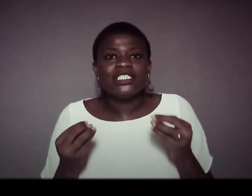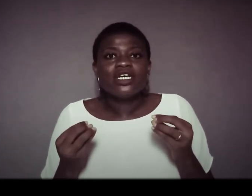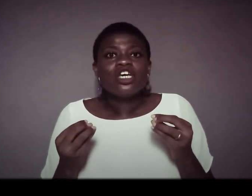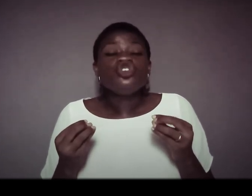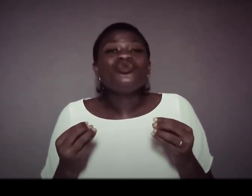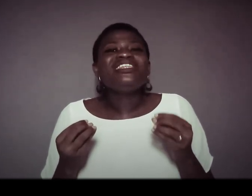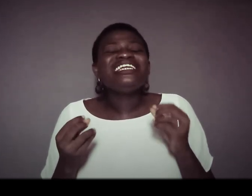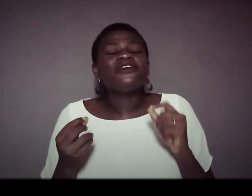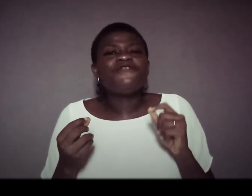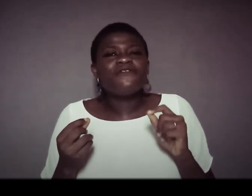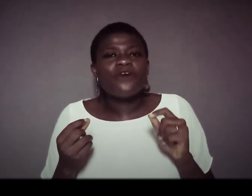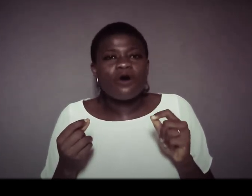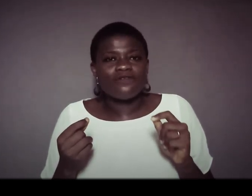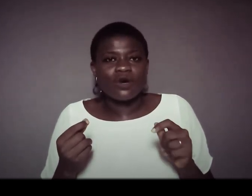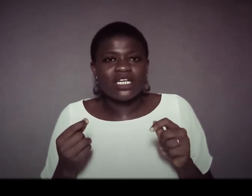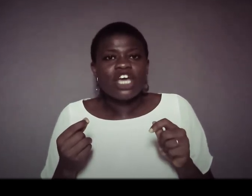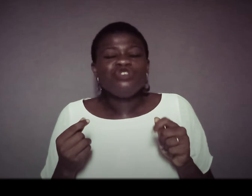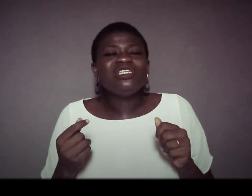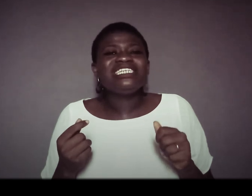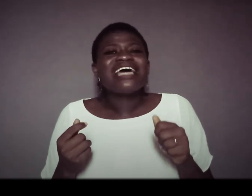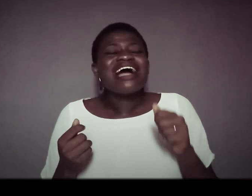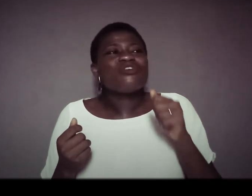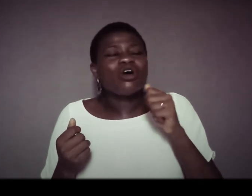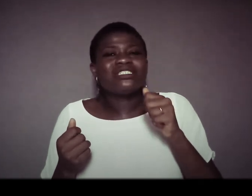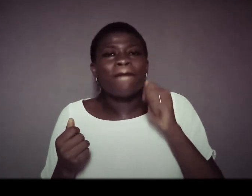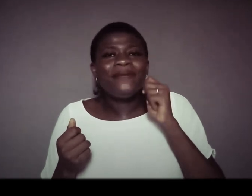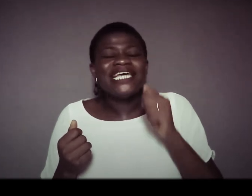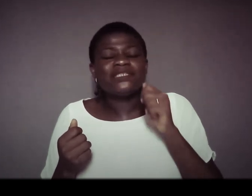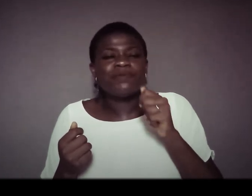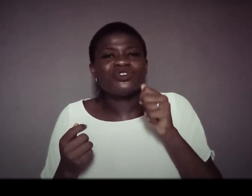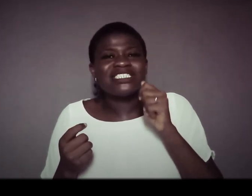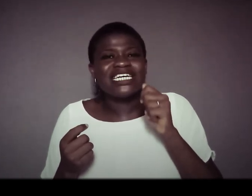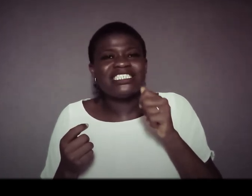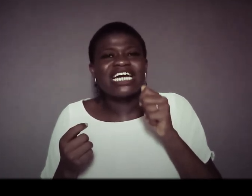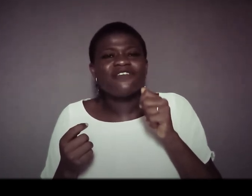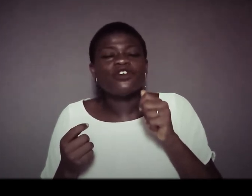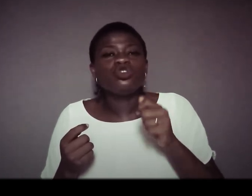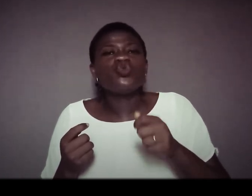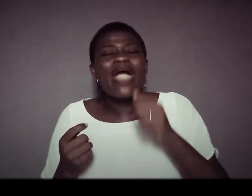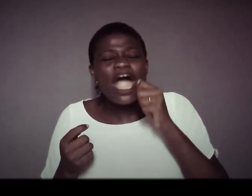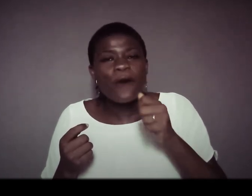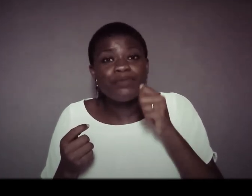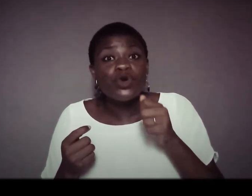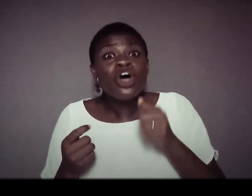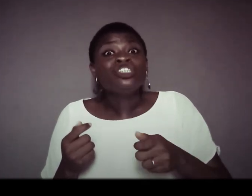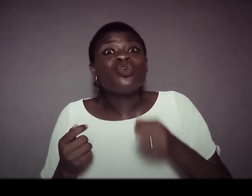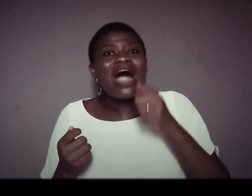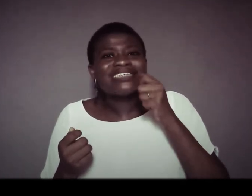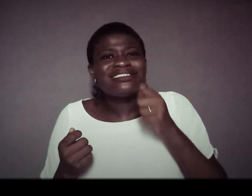you need the favor of god you need god to place people strategically for you to help you to assist